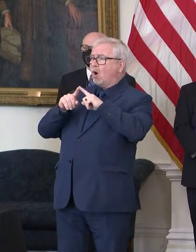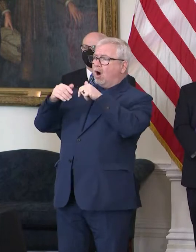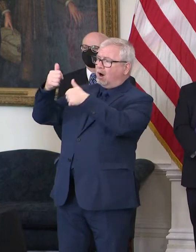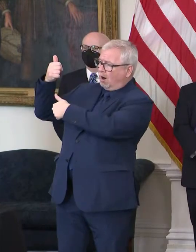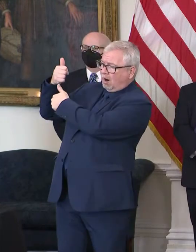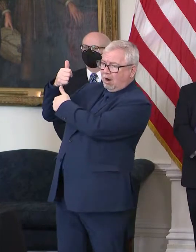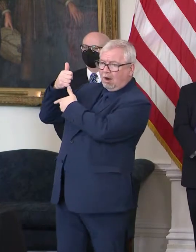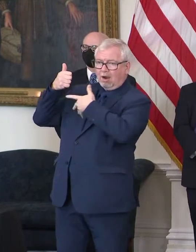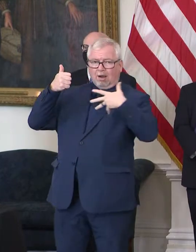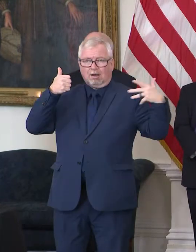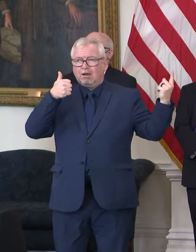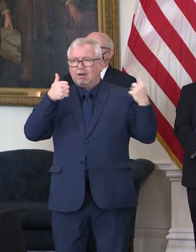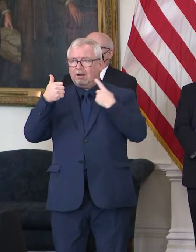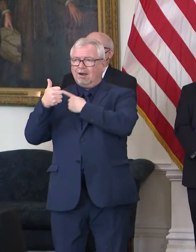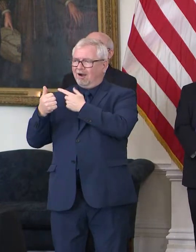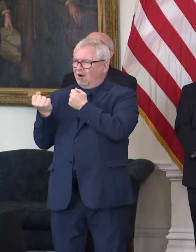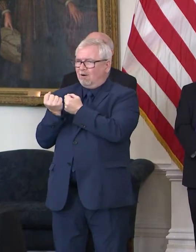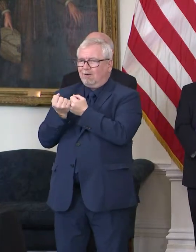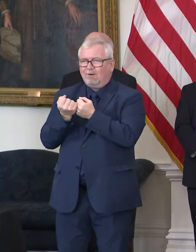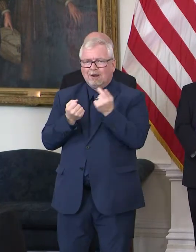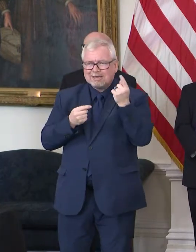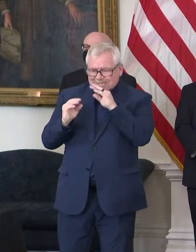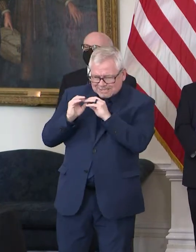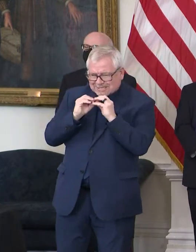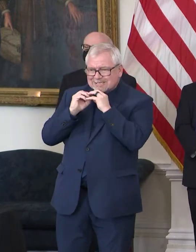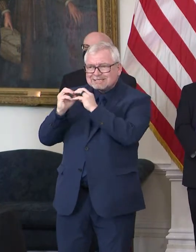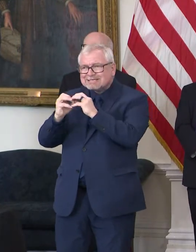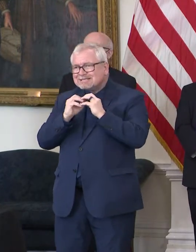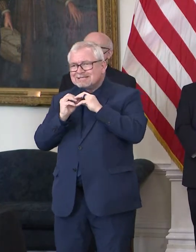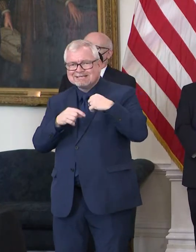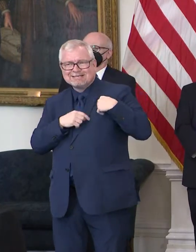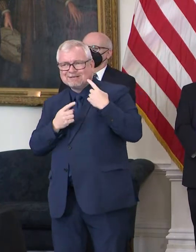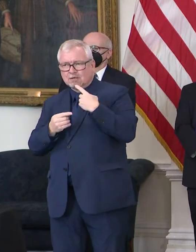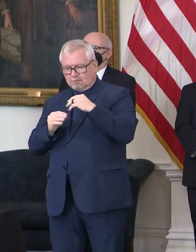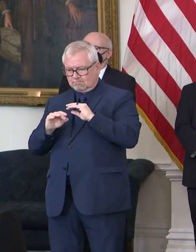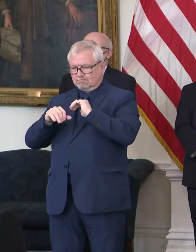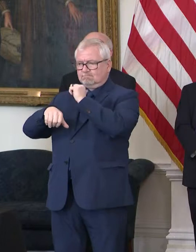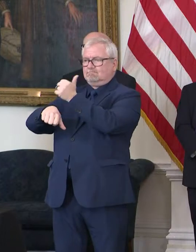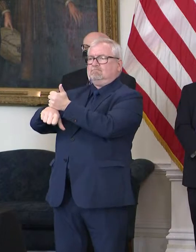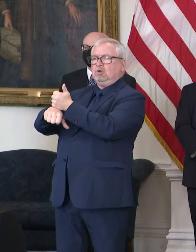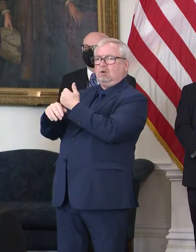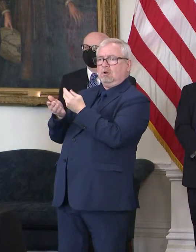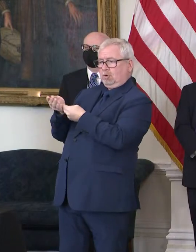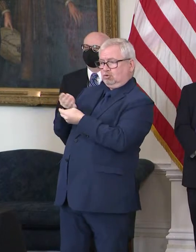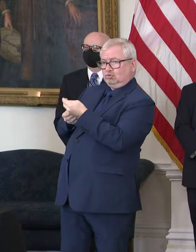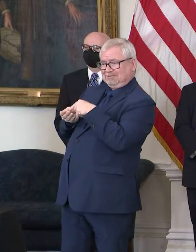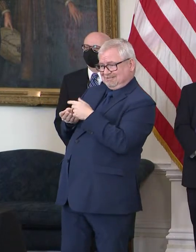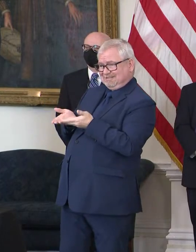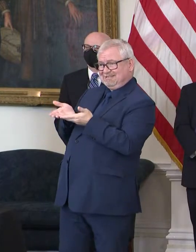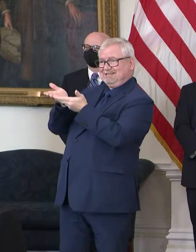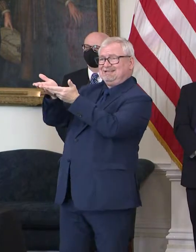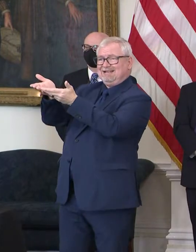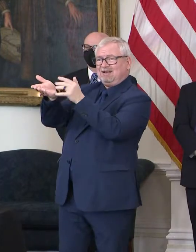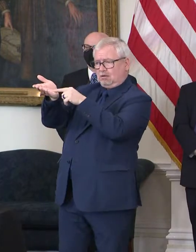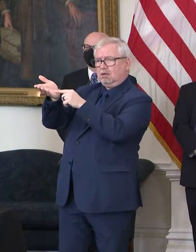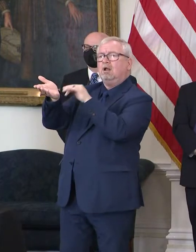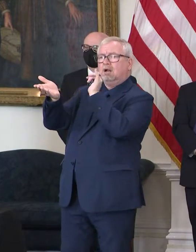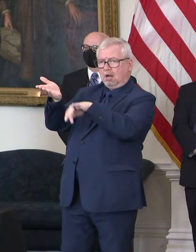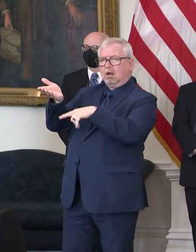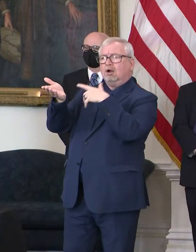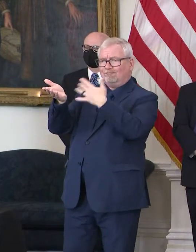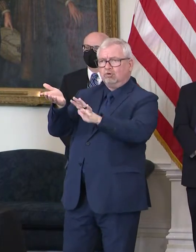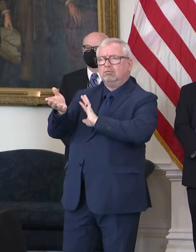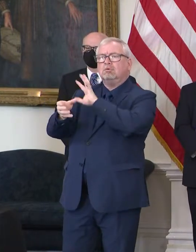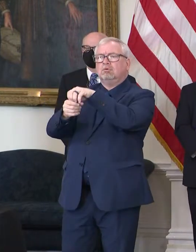spend a long time putting the budget together. Uh, we submitted to the legislature. They will debate different priorities and we sit down with them.